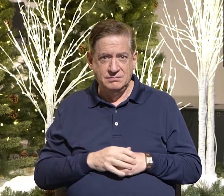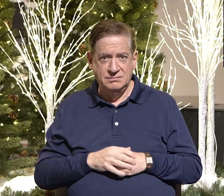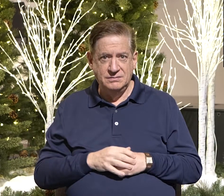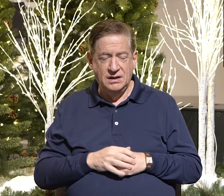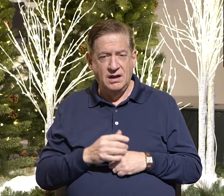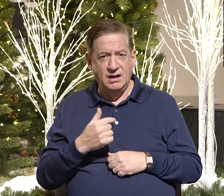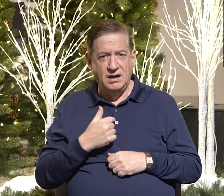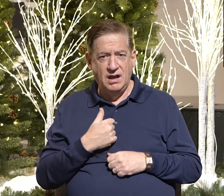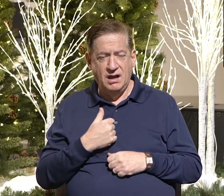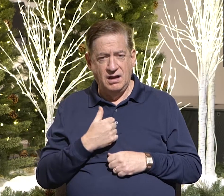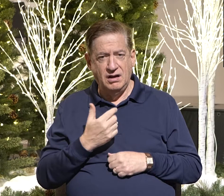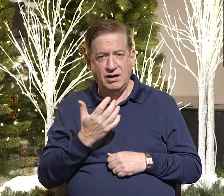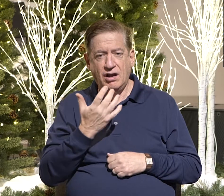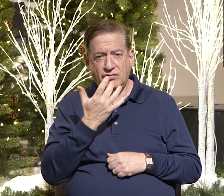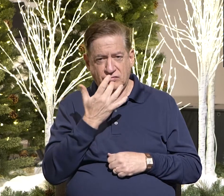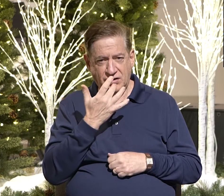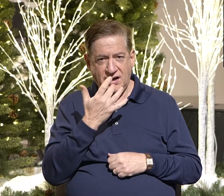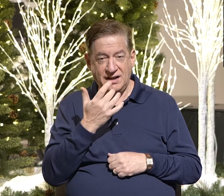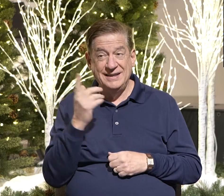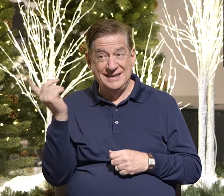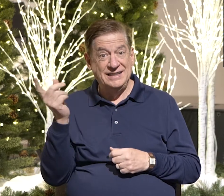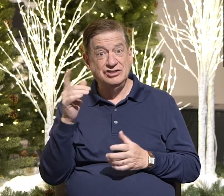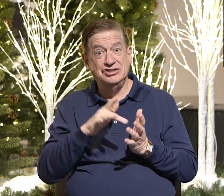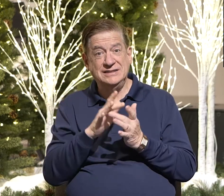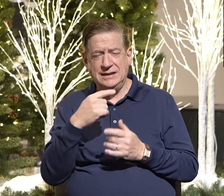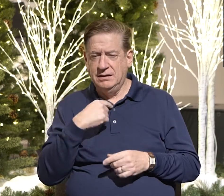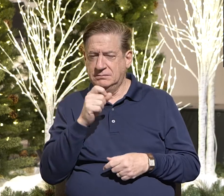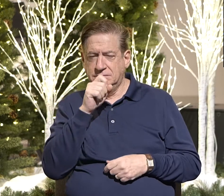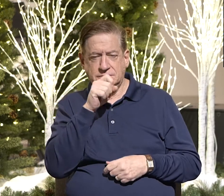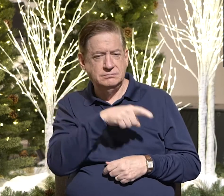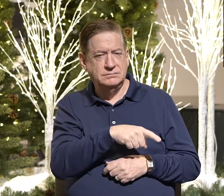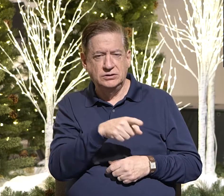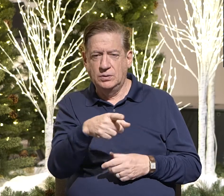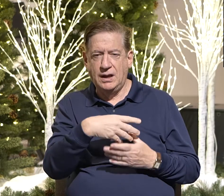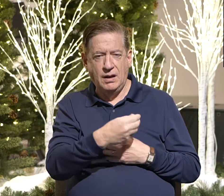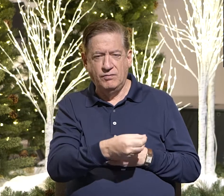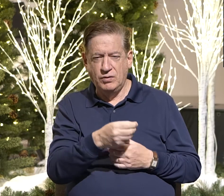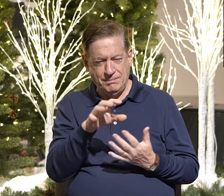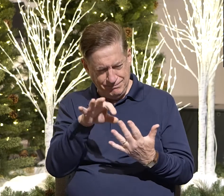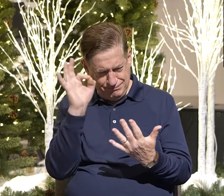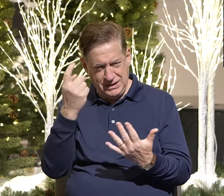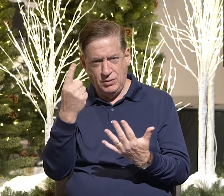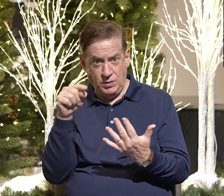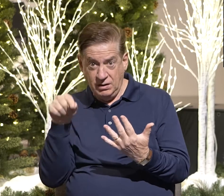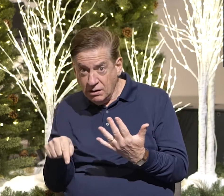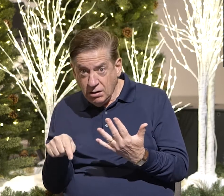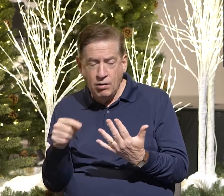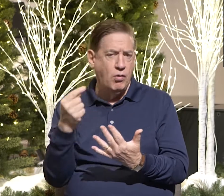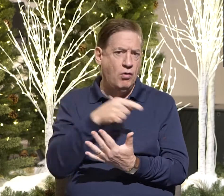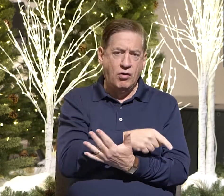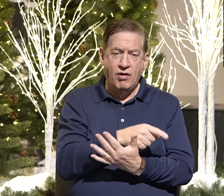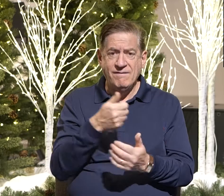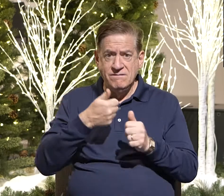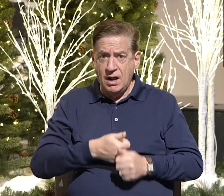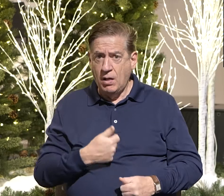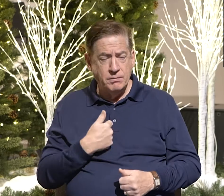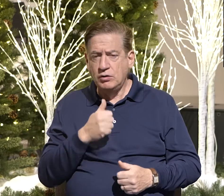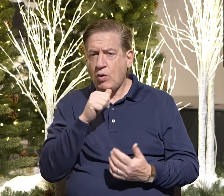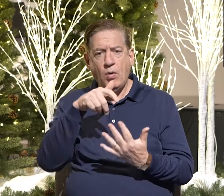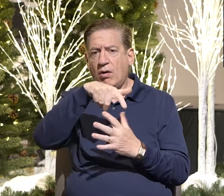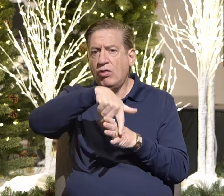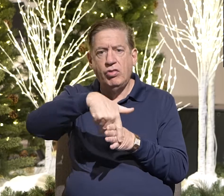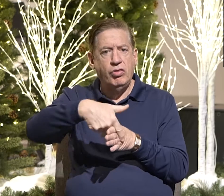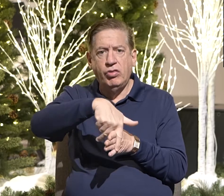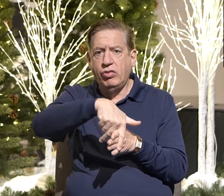I would rather, I'm going to spit you out of my mouth. I wish you were at least, I mean, pick one, dude. Either follow me or don't. Don't ride the fence. Yes.